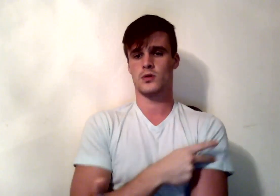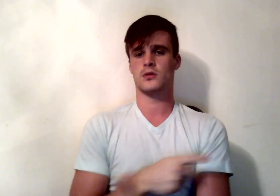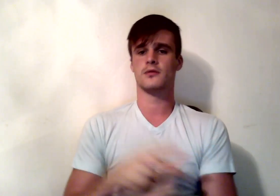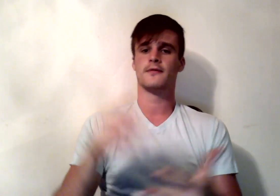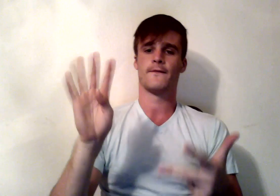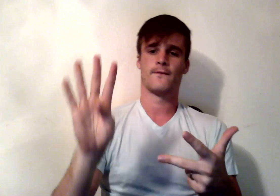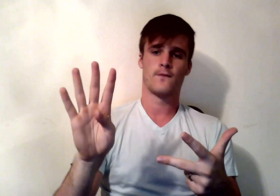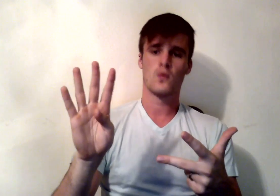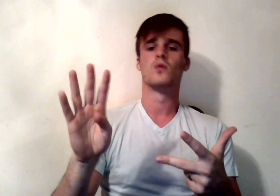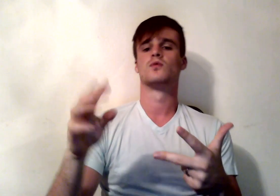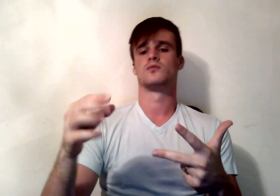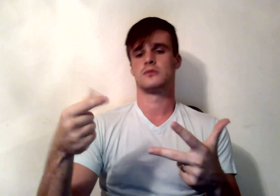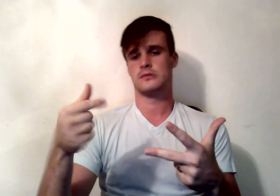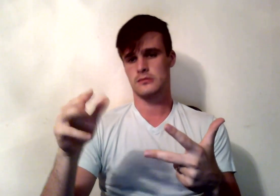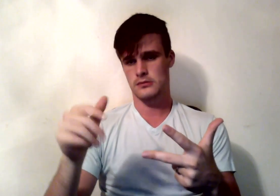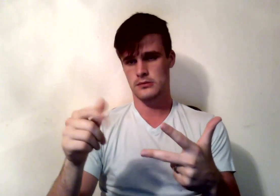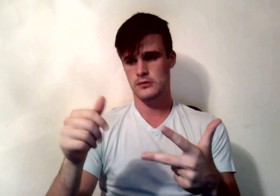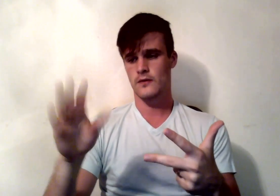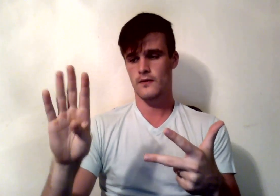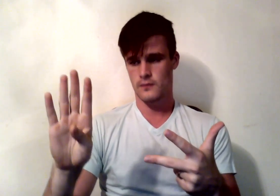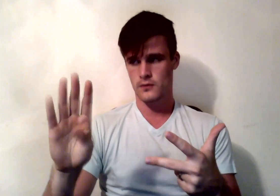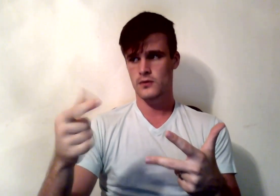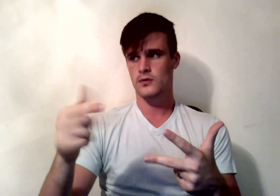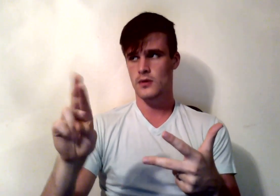provides little or no nutritional value to your body.